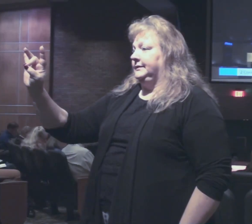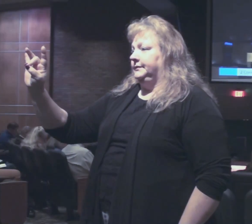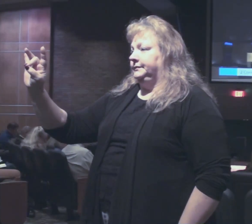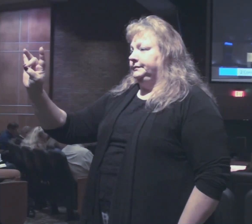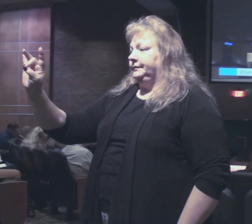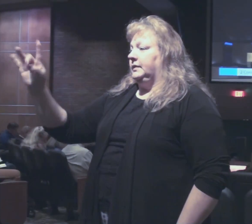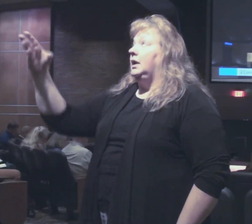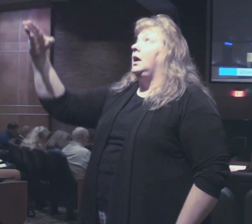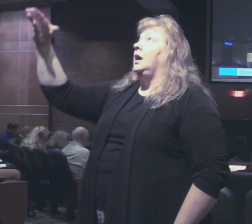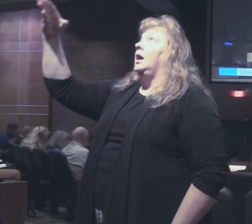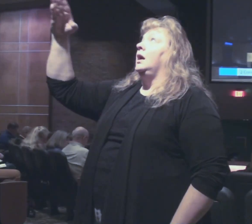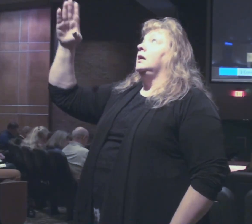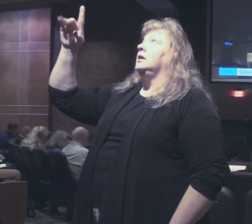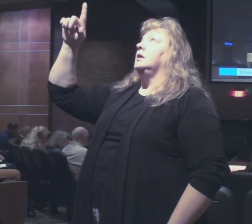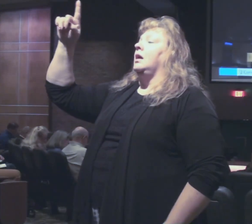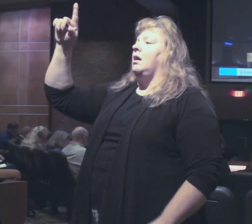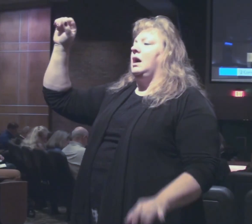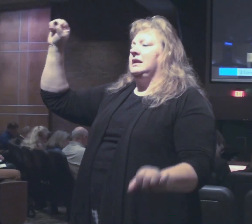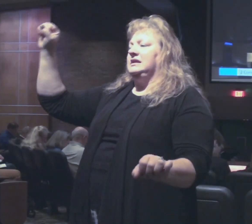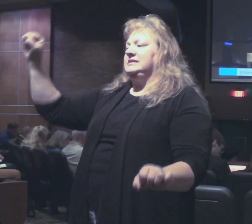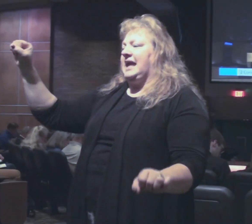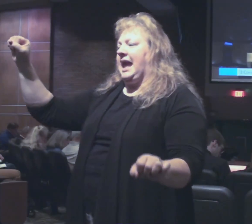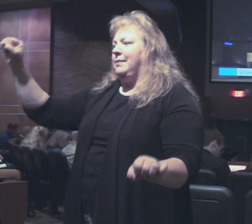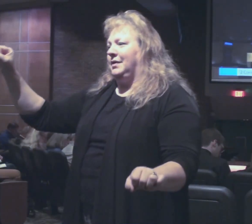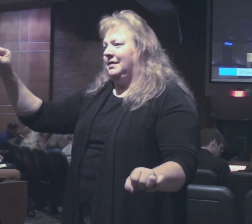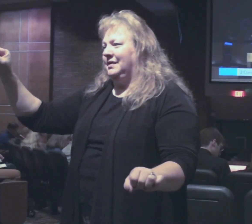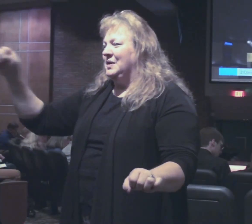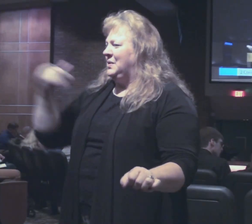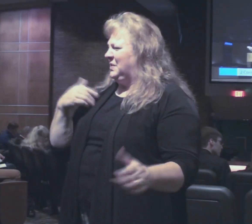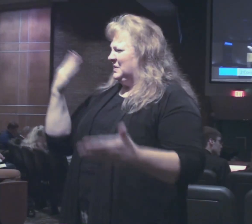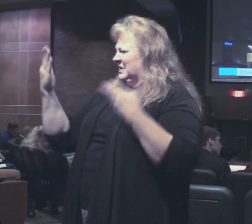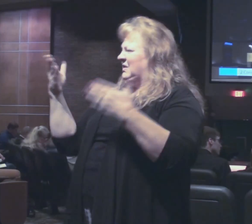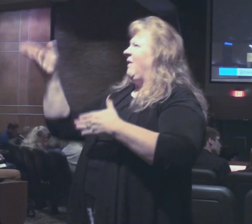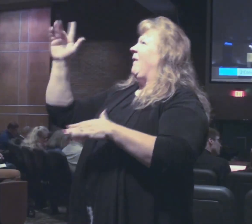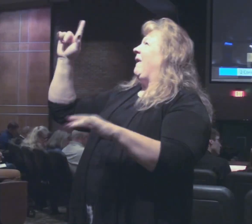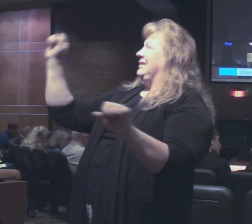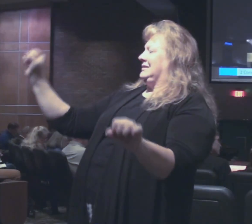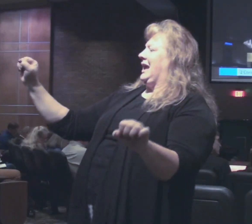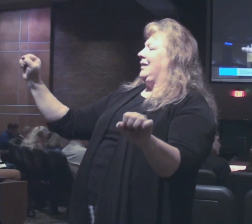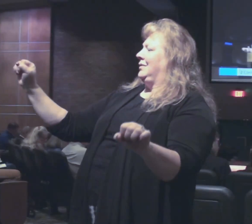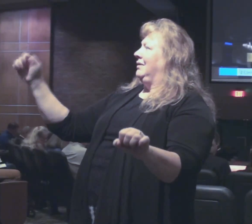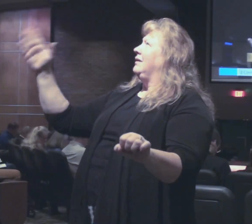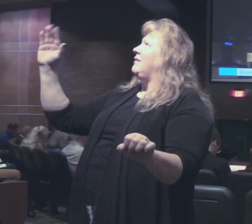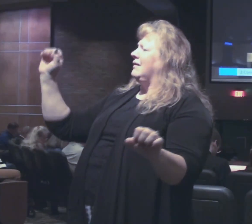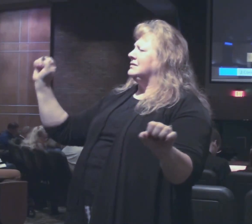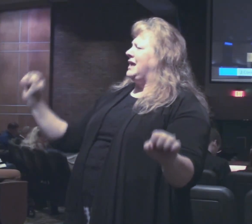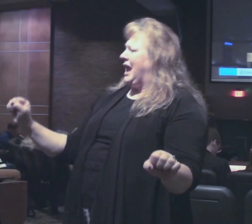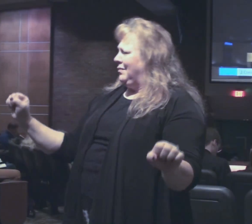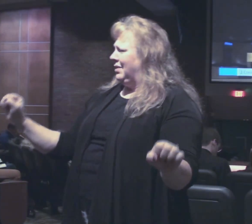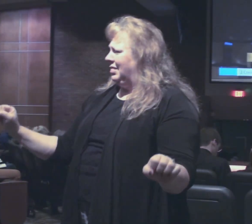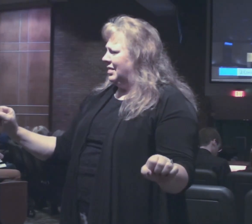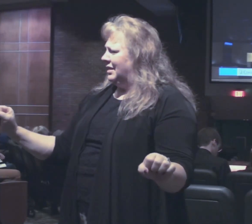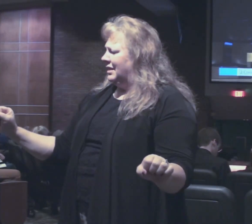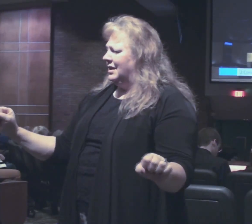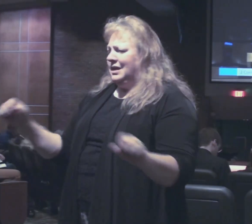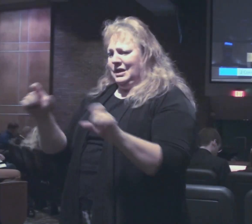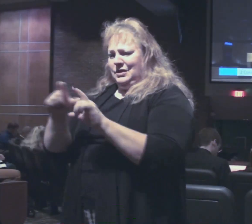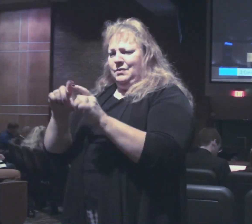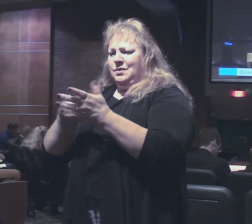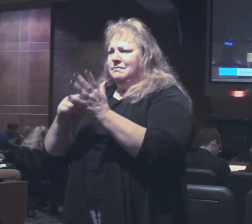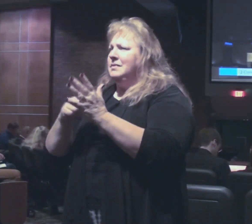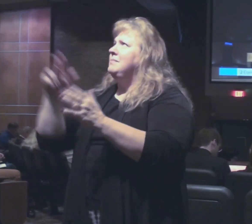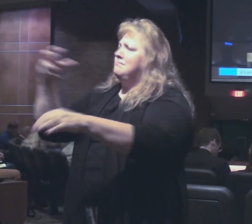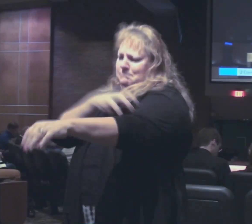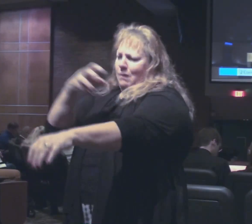and God is able we have that little song God is able God is able word that means he has